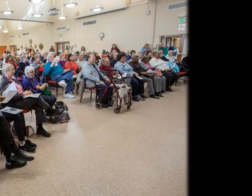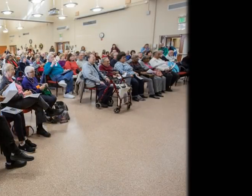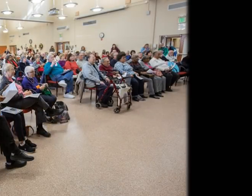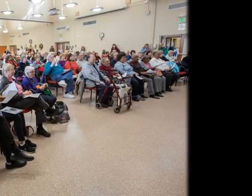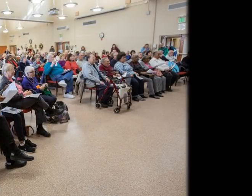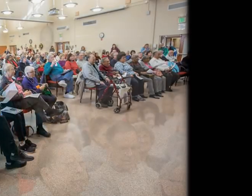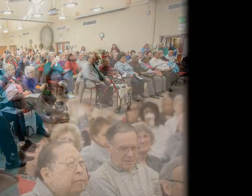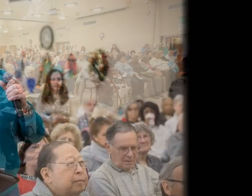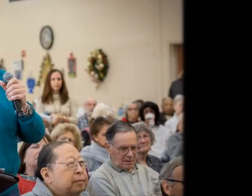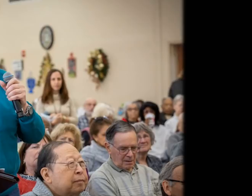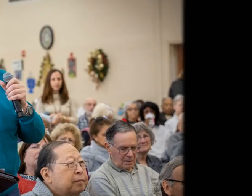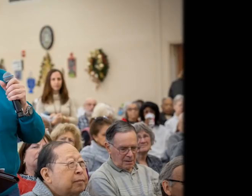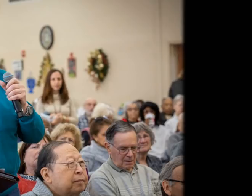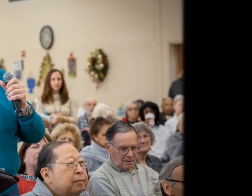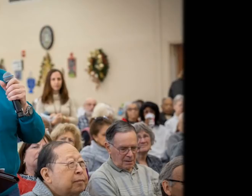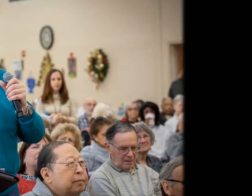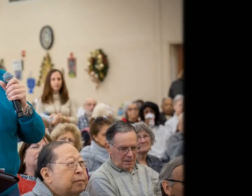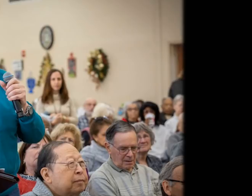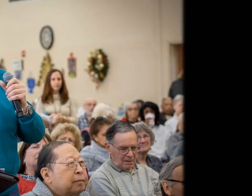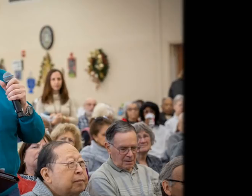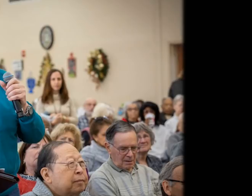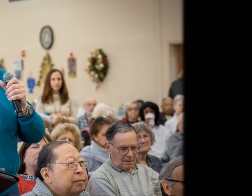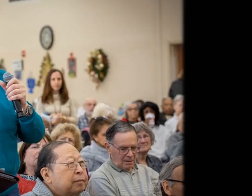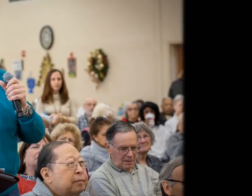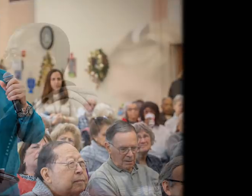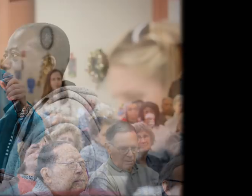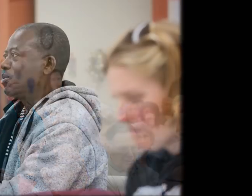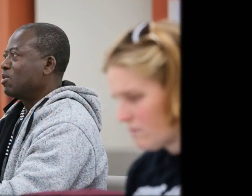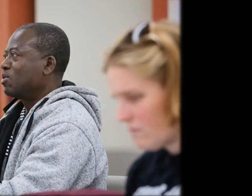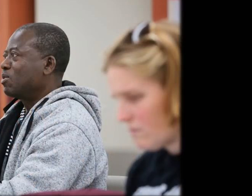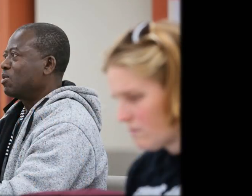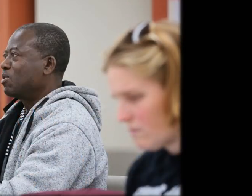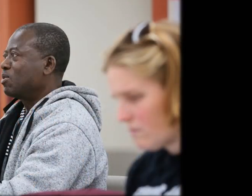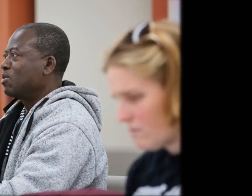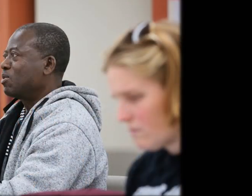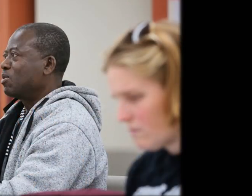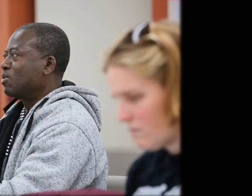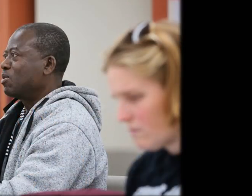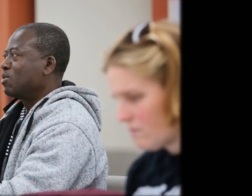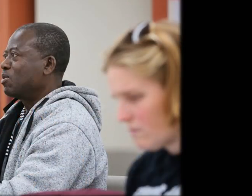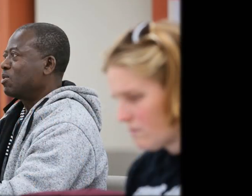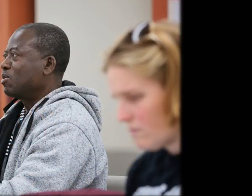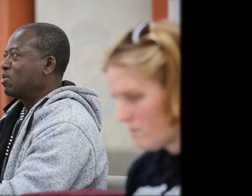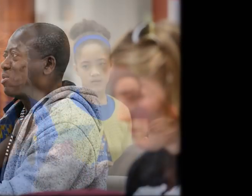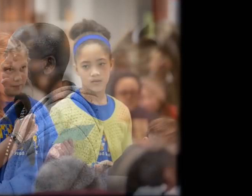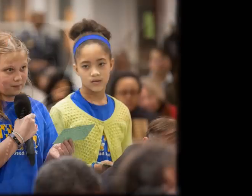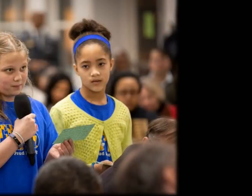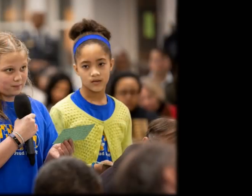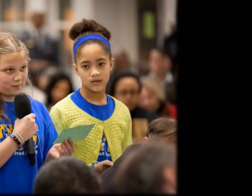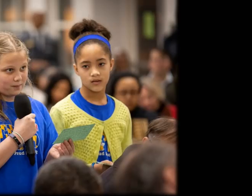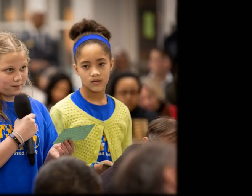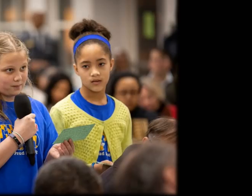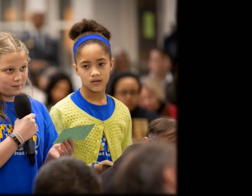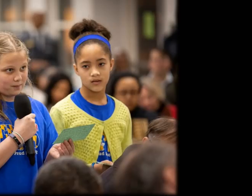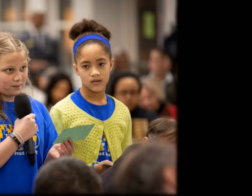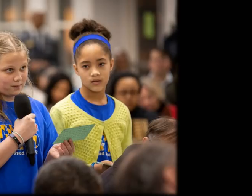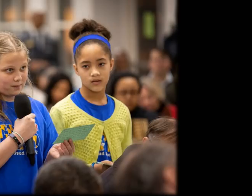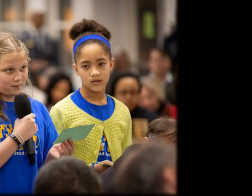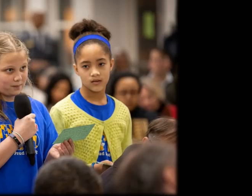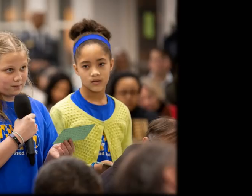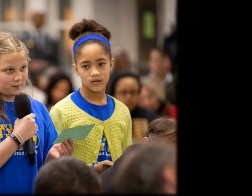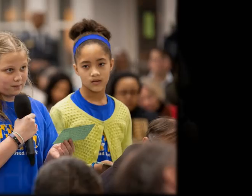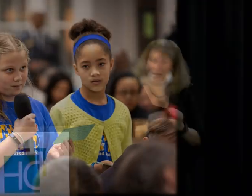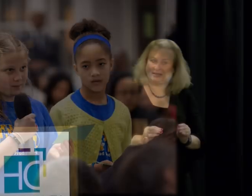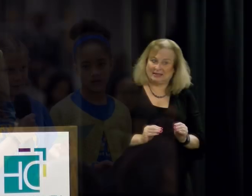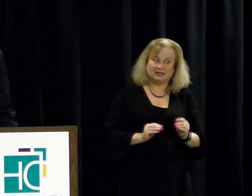social media. Over 800 residents participated and we received nearly 600 comments.